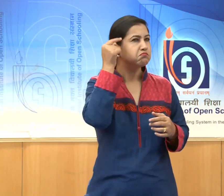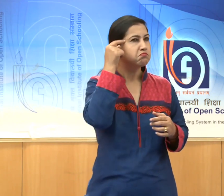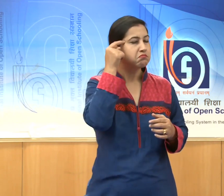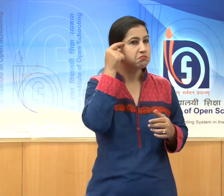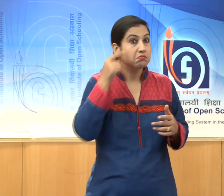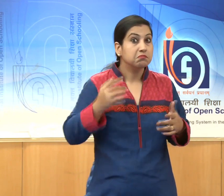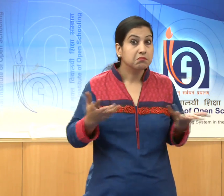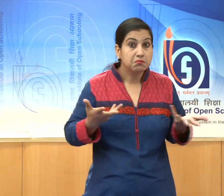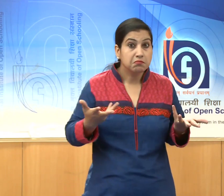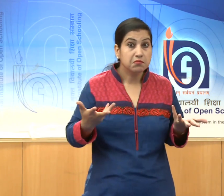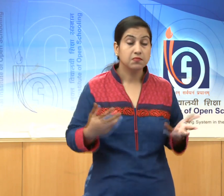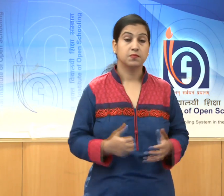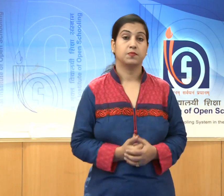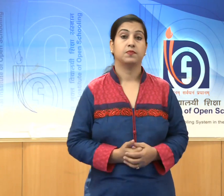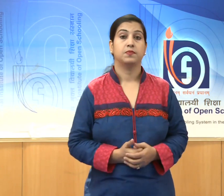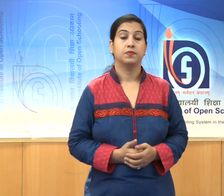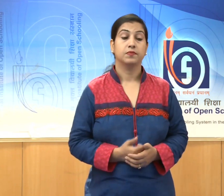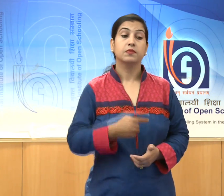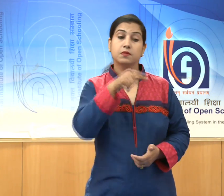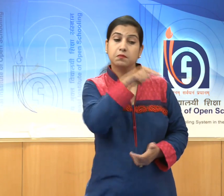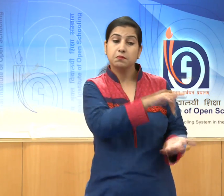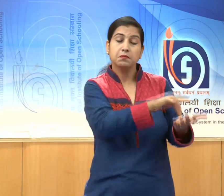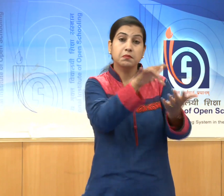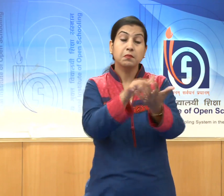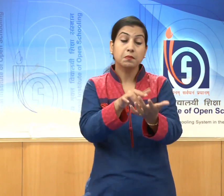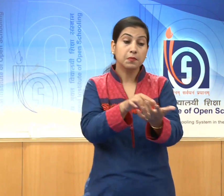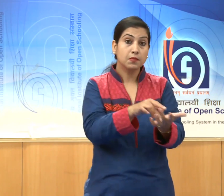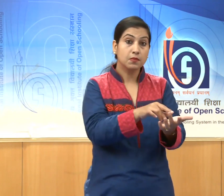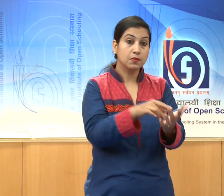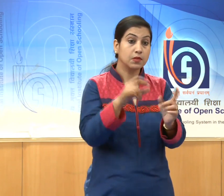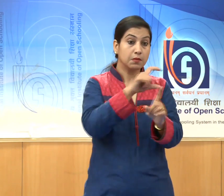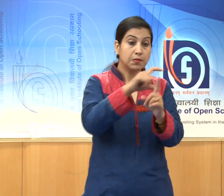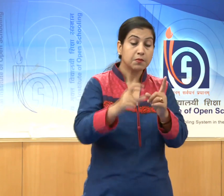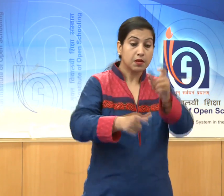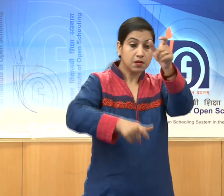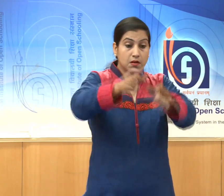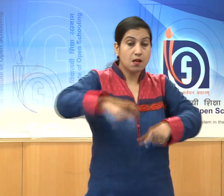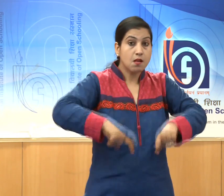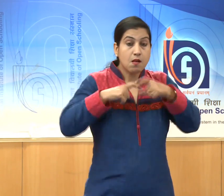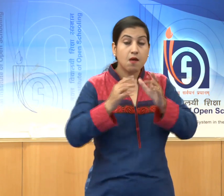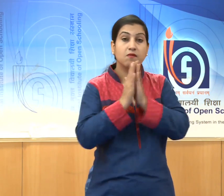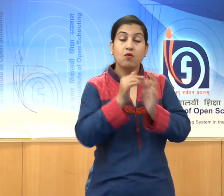this civilisation was mainly